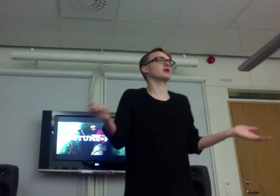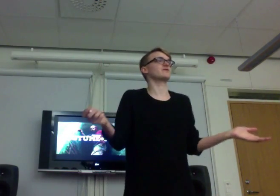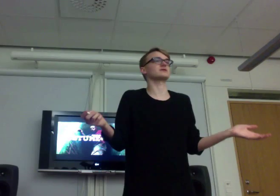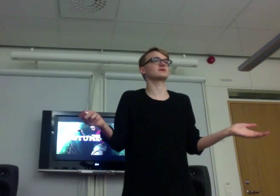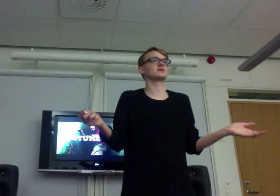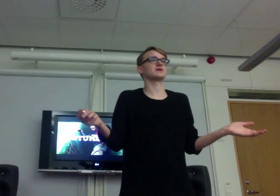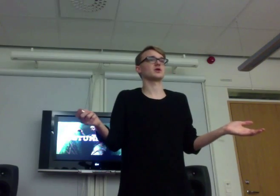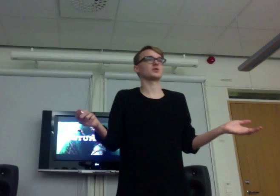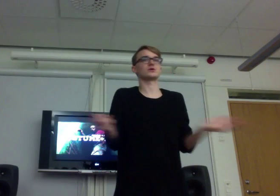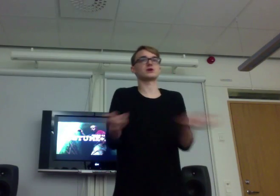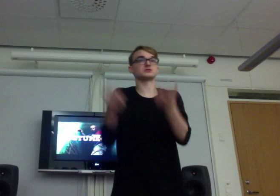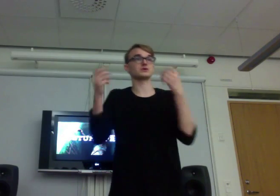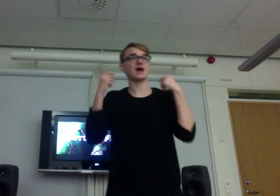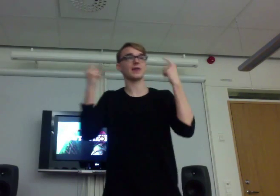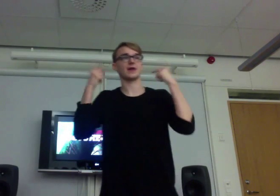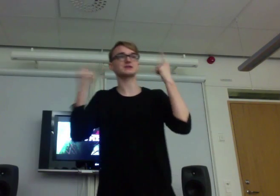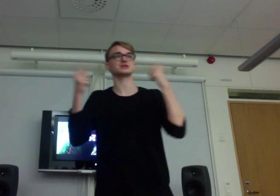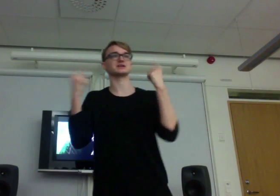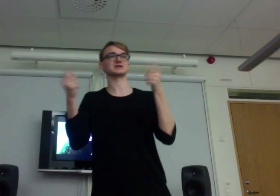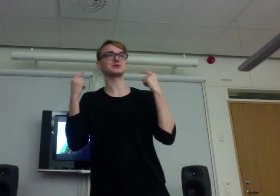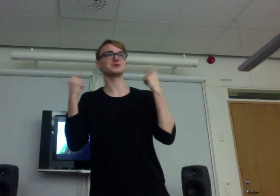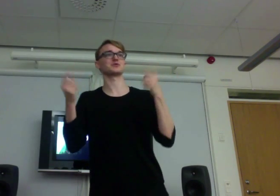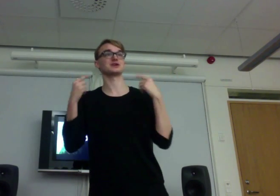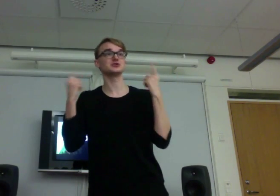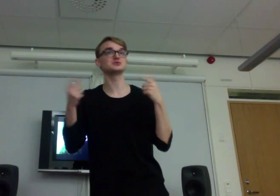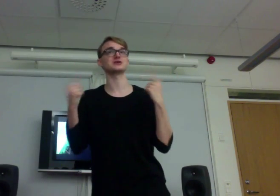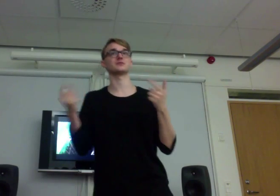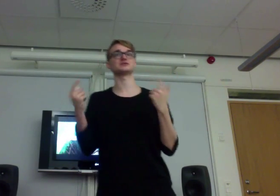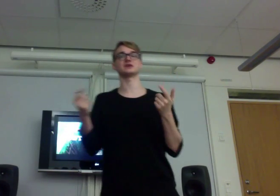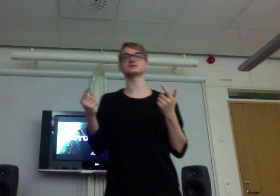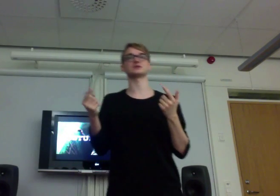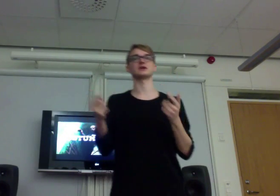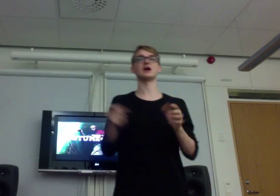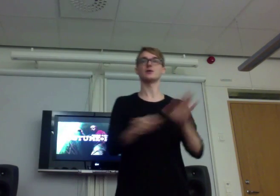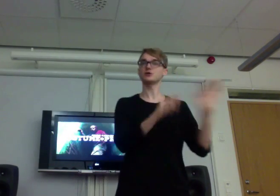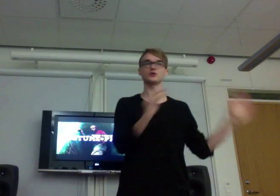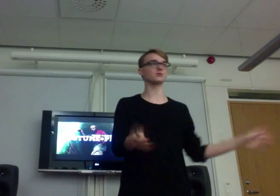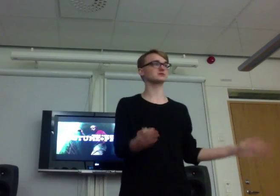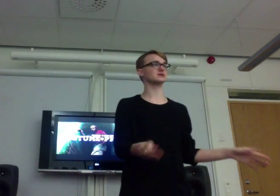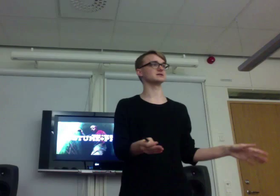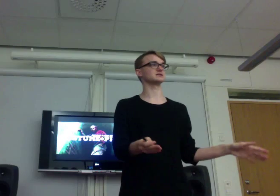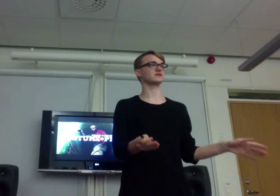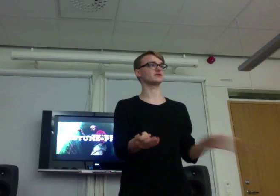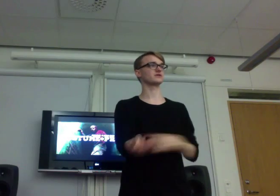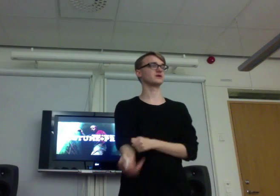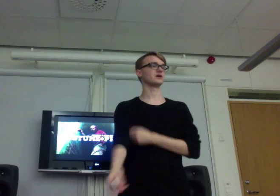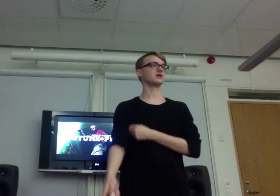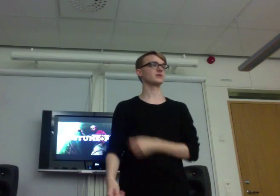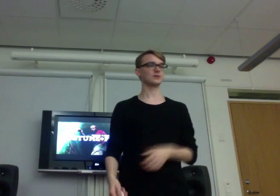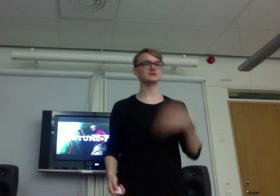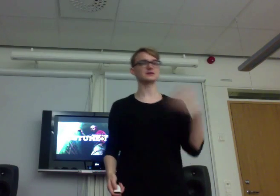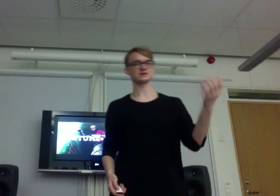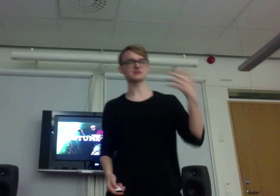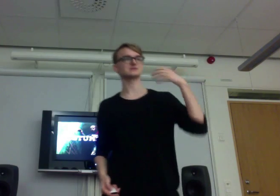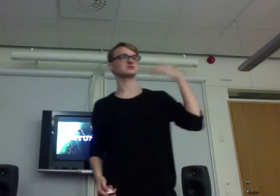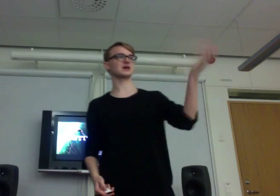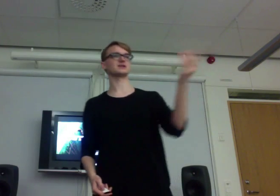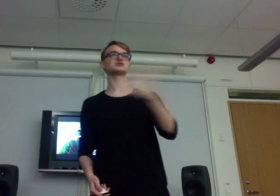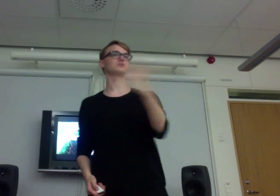have it. Because we can, actually, we can use our imagination. And we don't always need this stuff. But as we said in the social